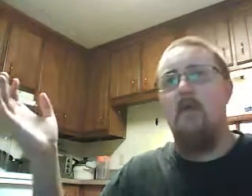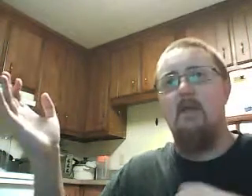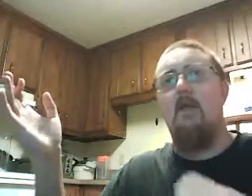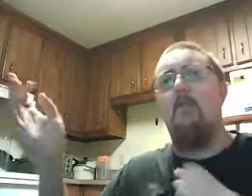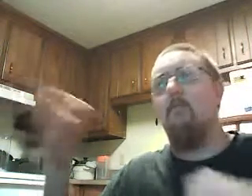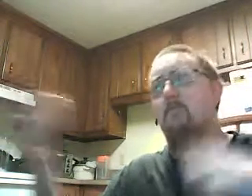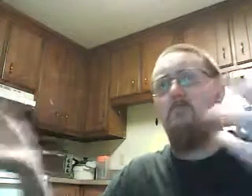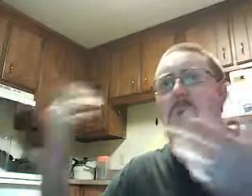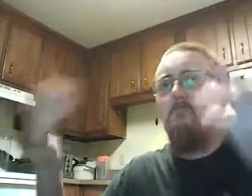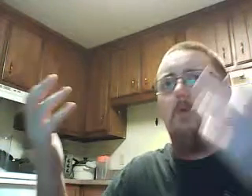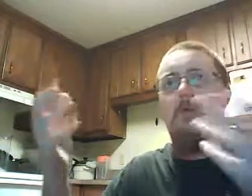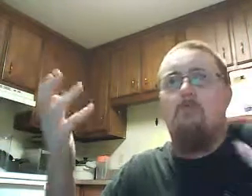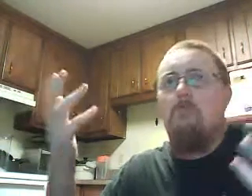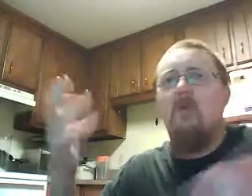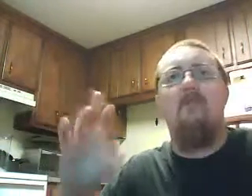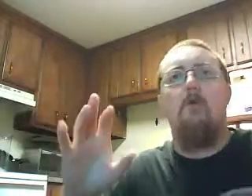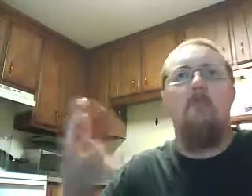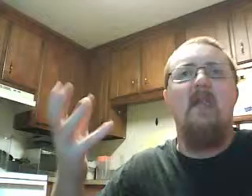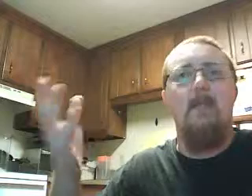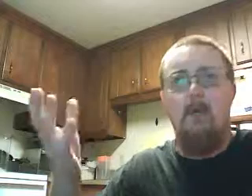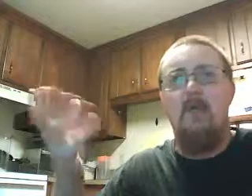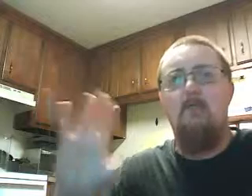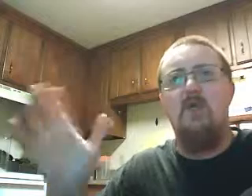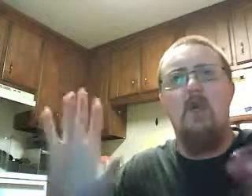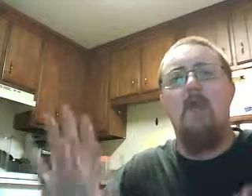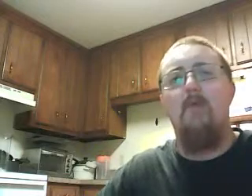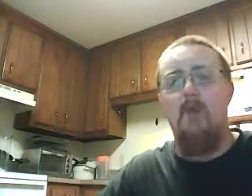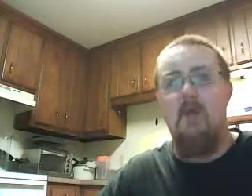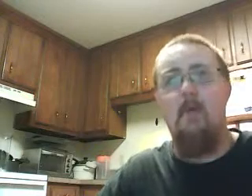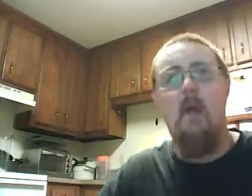Amazon just for any given reason. just trying to give you an example here.